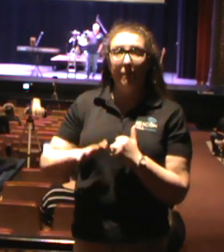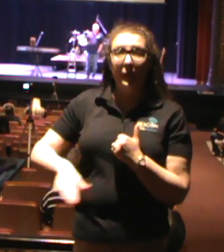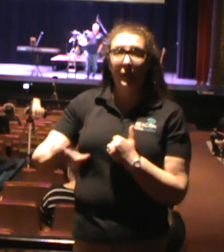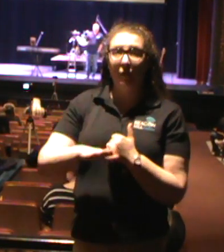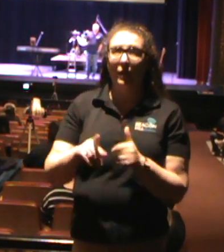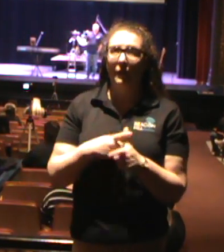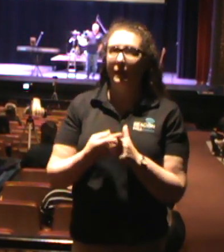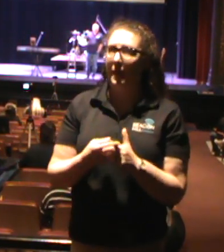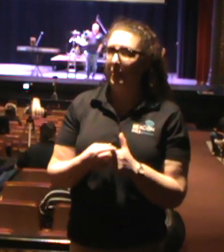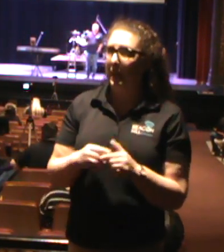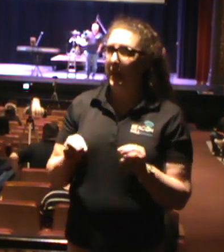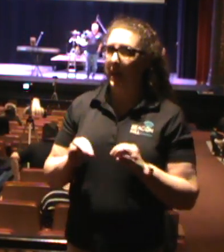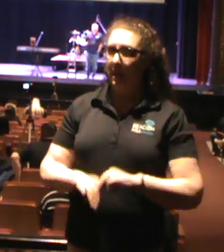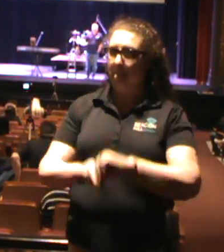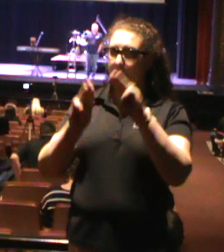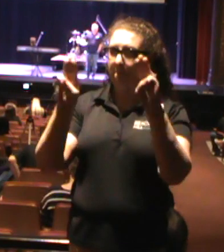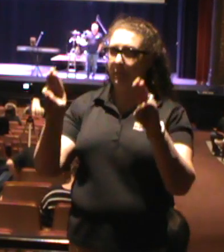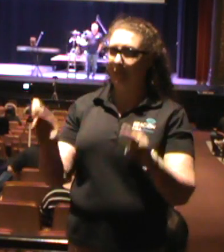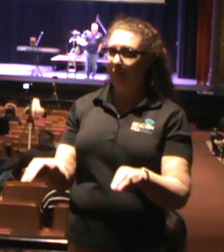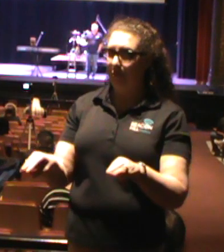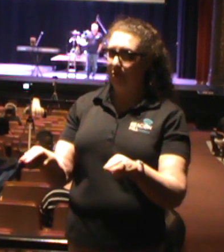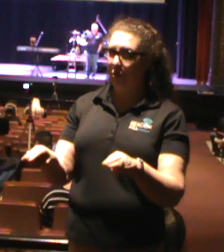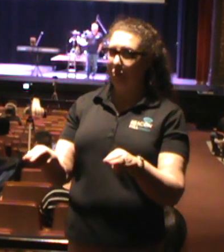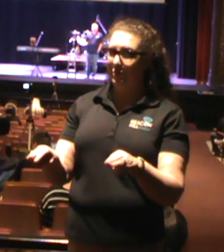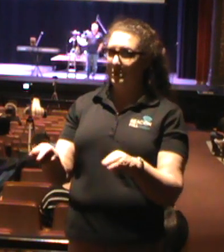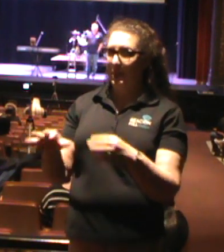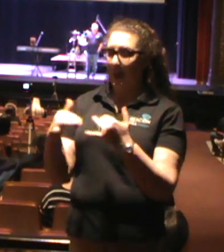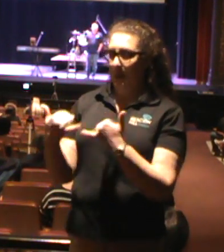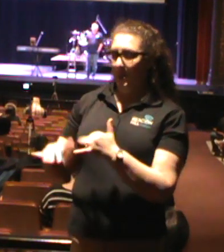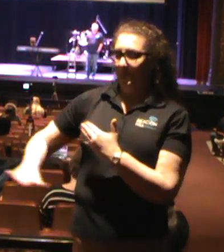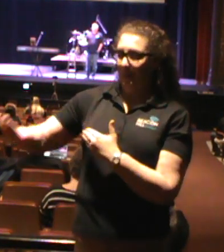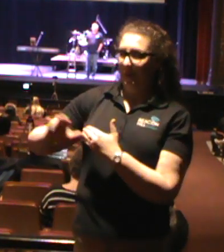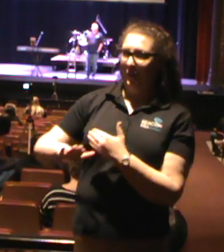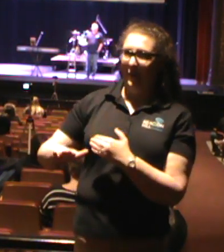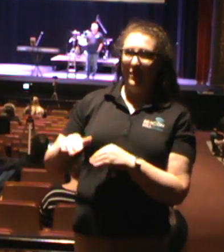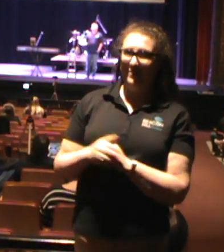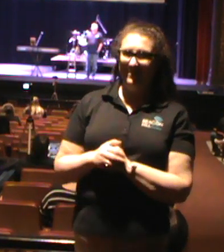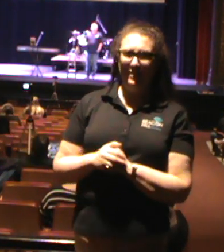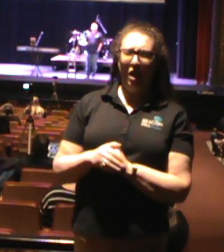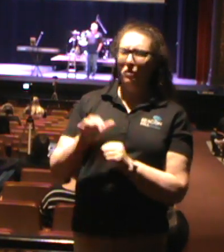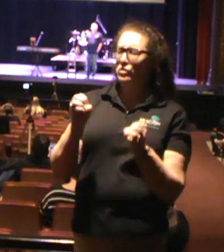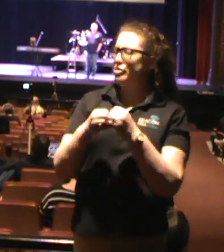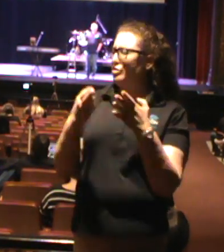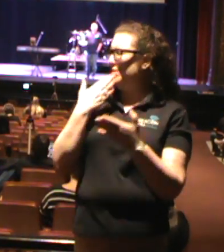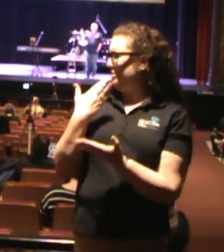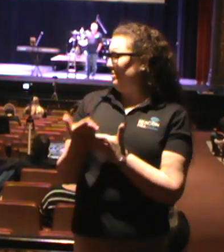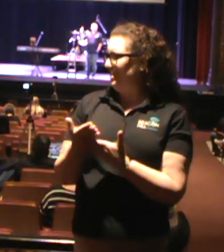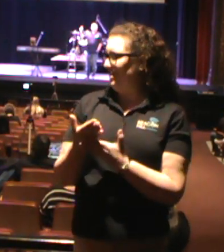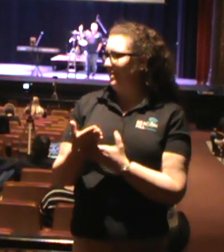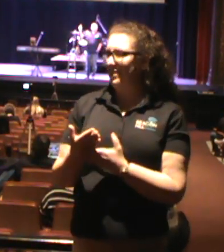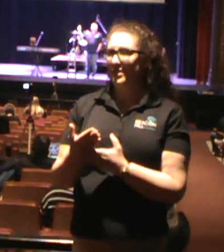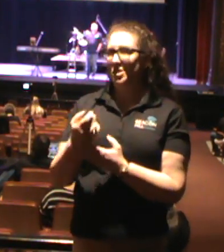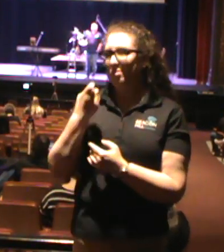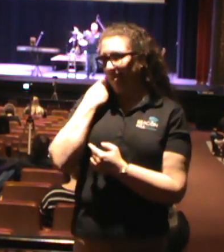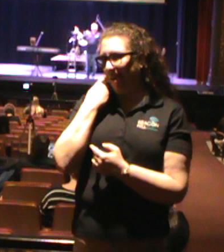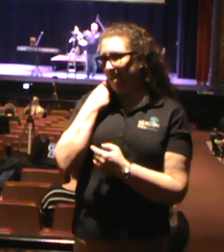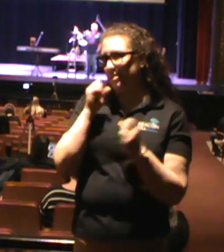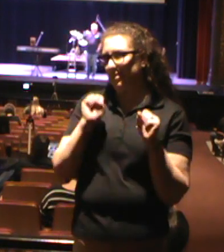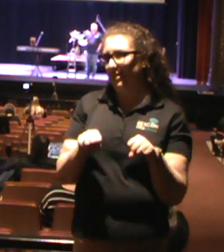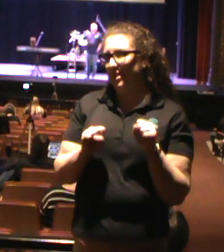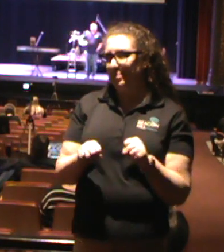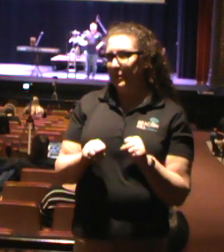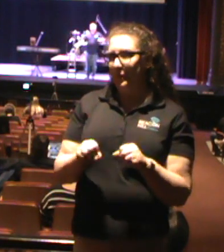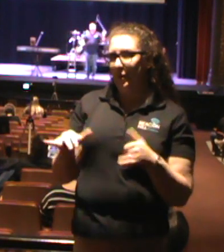the McDonald's playground on the boulevard. Anybody ever play on that thing? Man, it was so good that you got to actually play